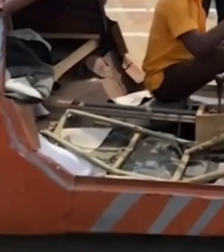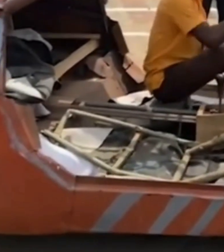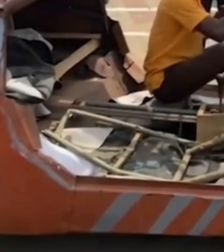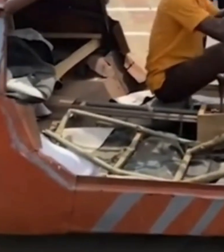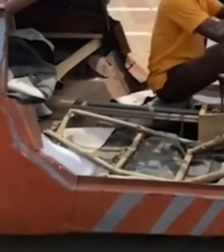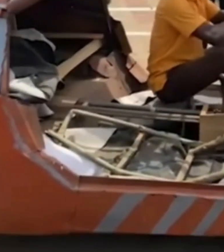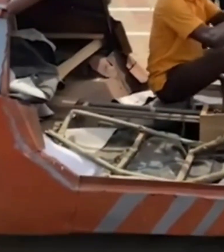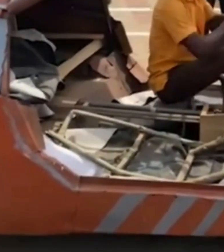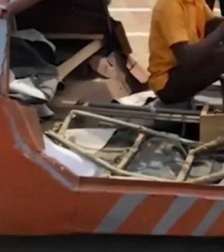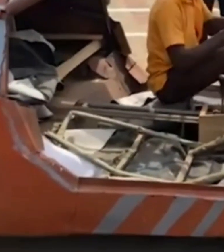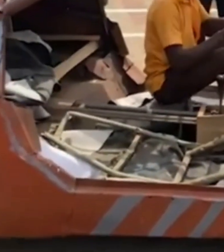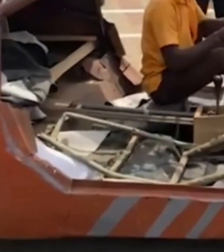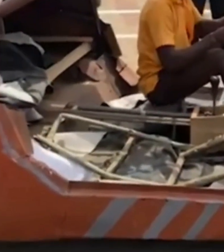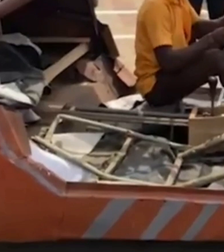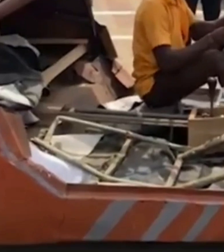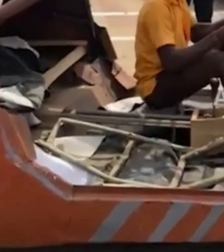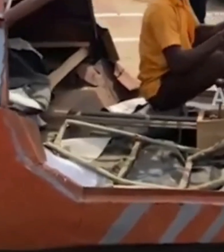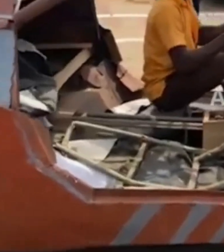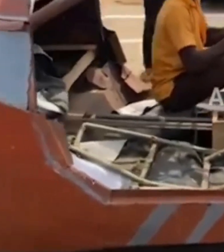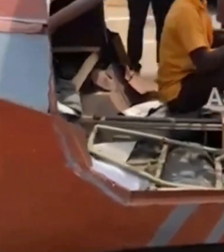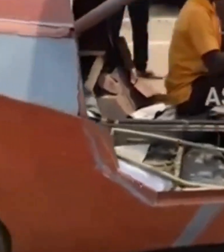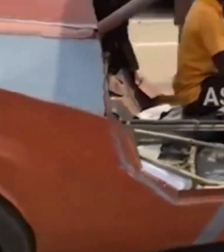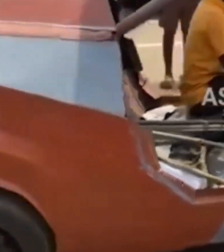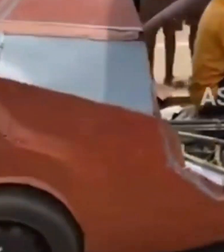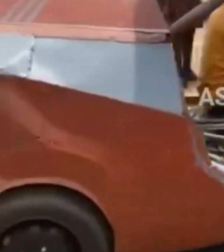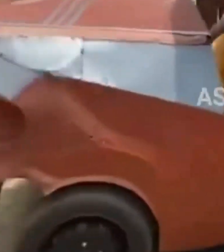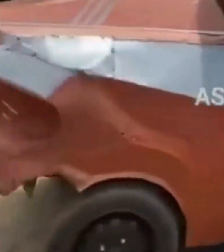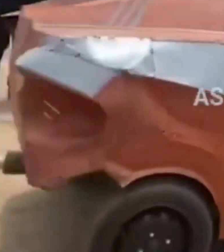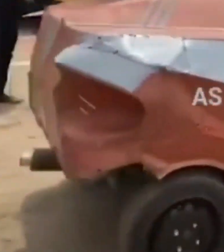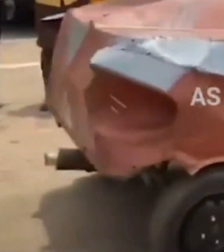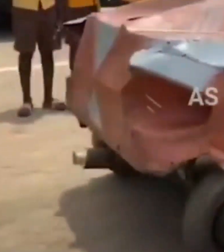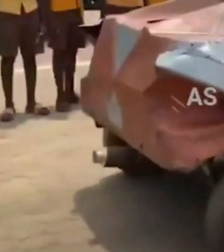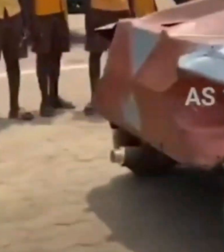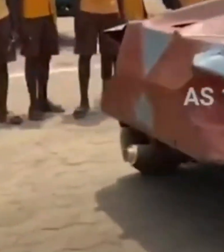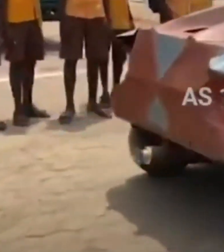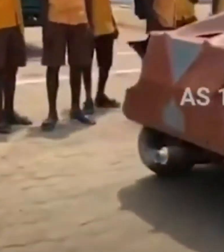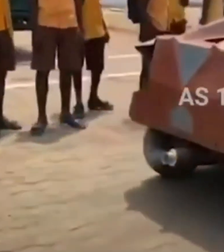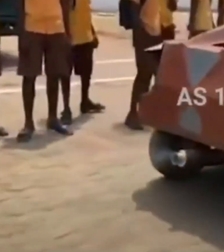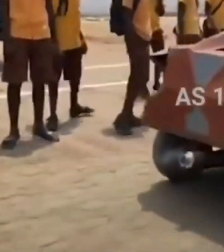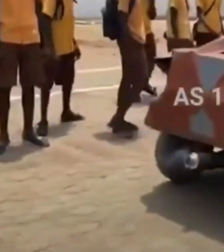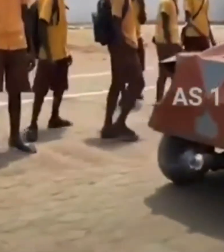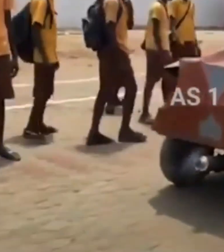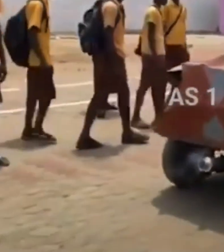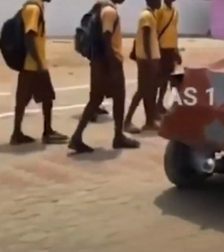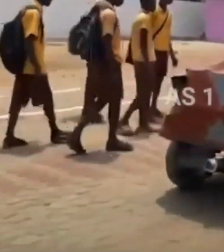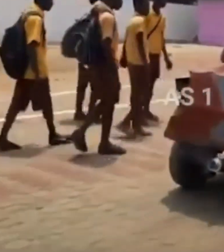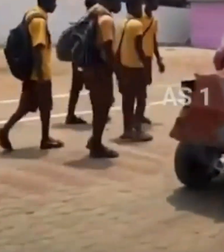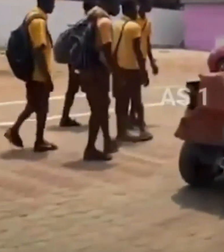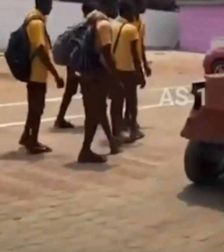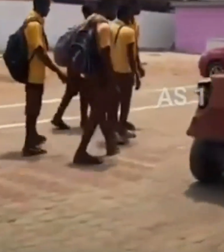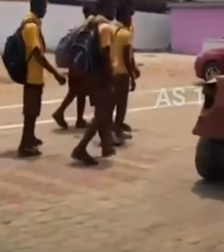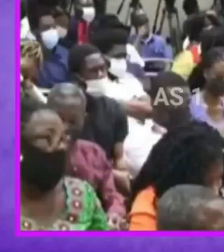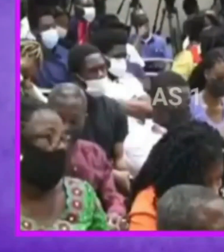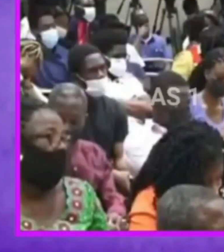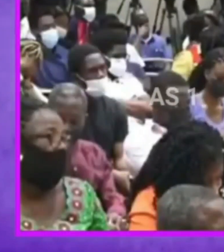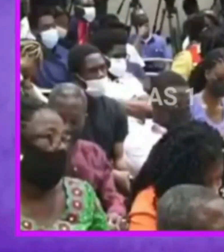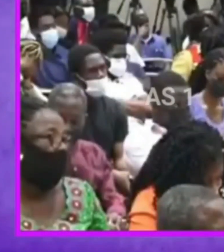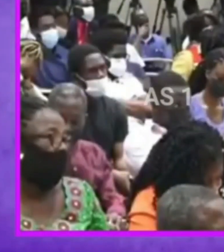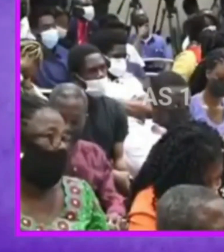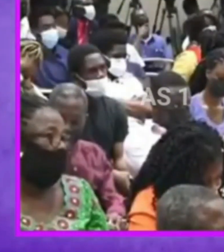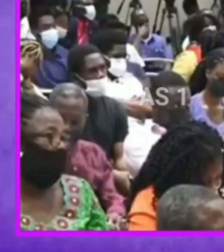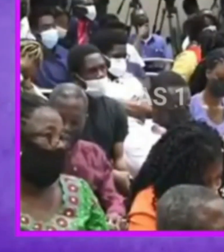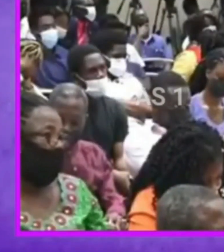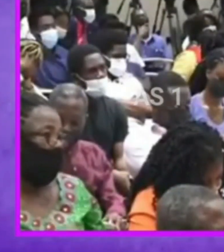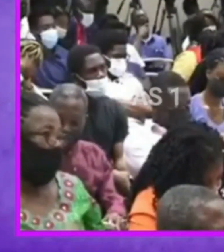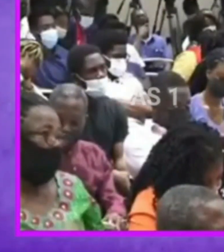at it and i get frustrated because i don't have the gate school for this child we are now working with cabinet and very